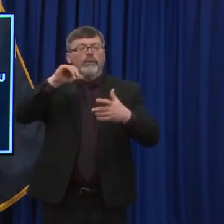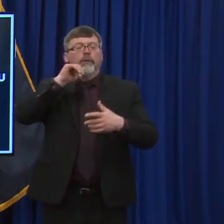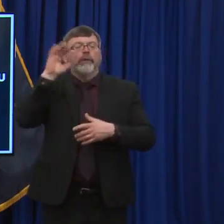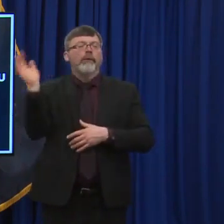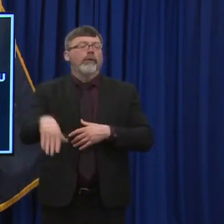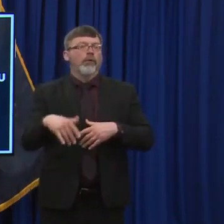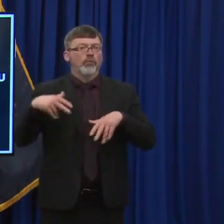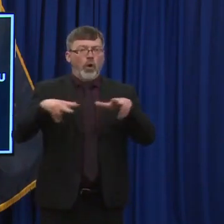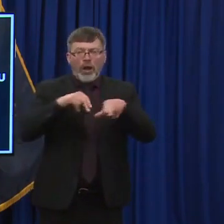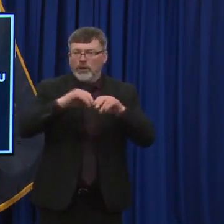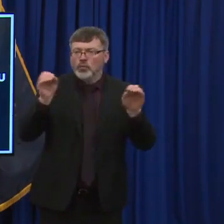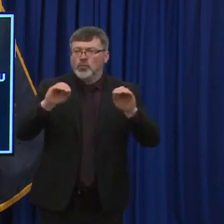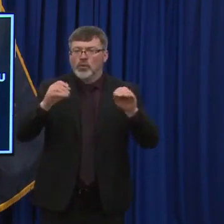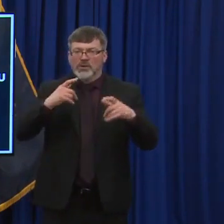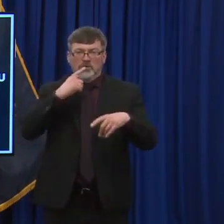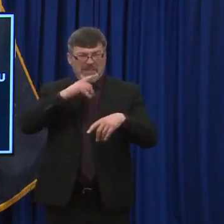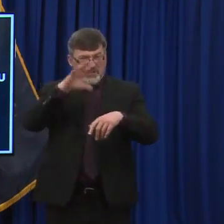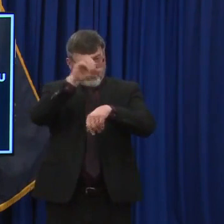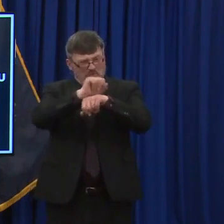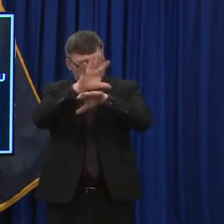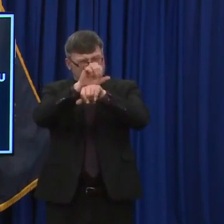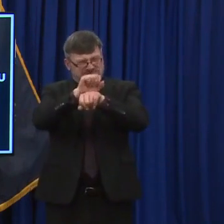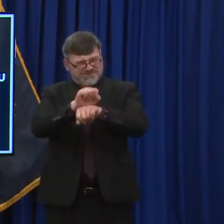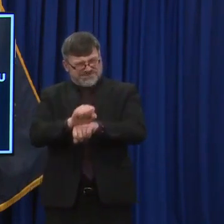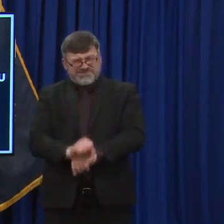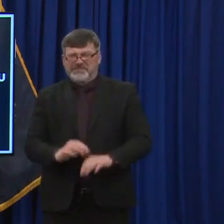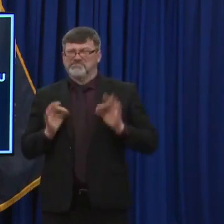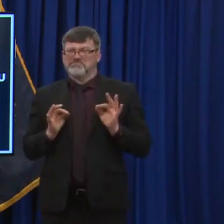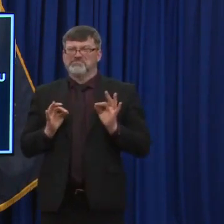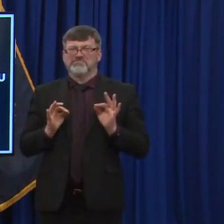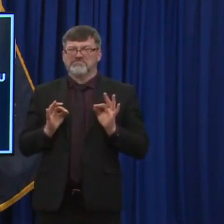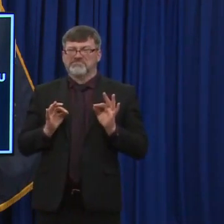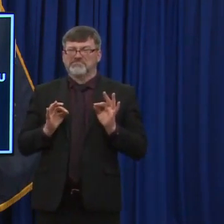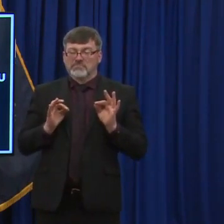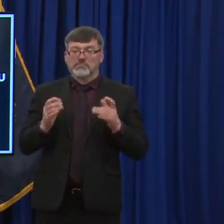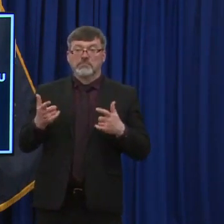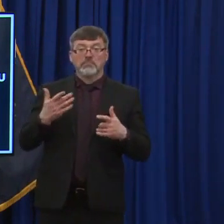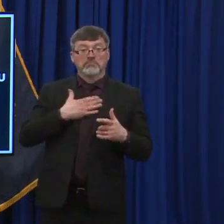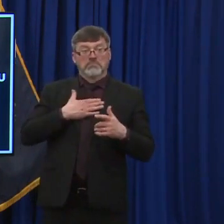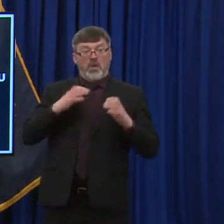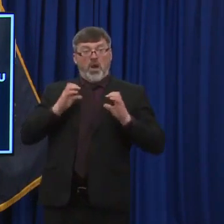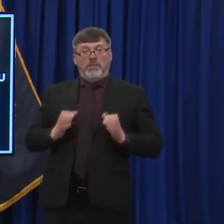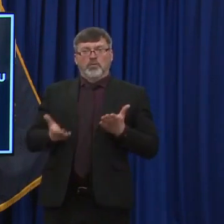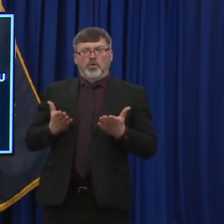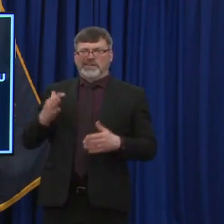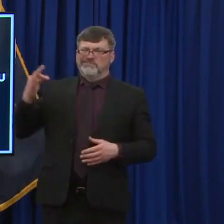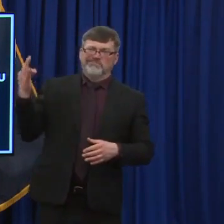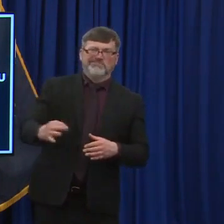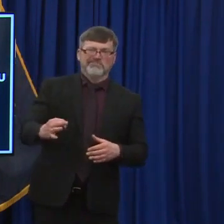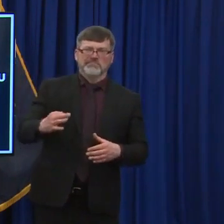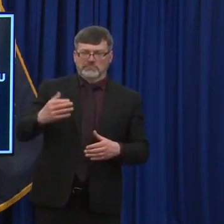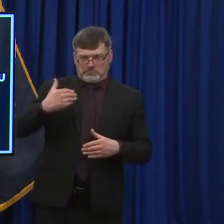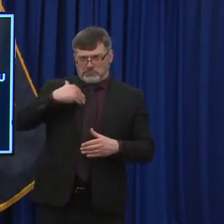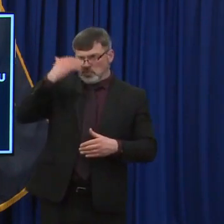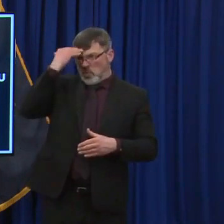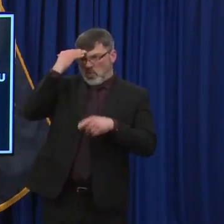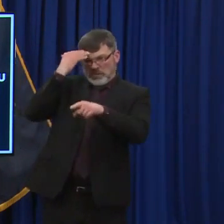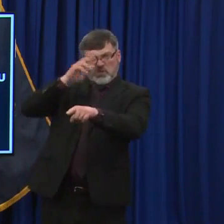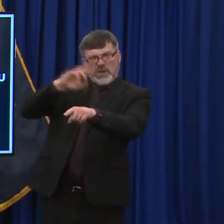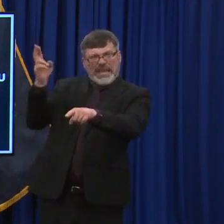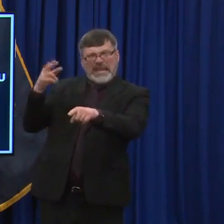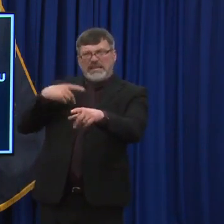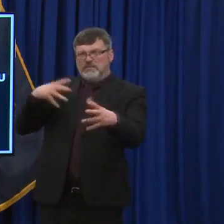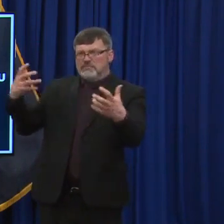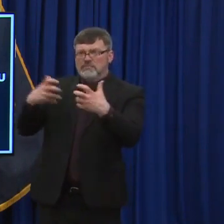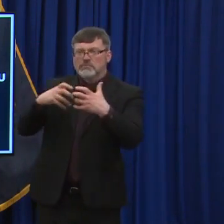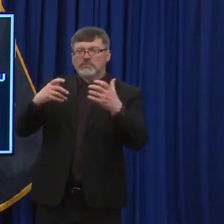to, to schedule because from a customer standpoint, we want folks to feel secure that that vaccine is waiting for them. They shouldn't have to get in line and just hope, cross their